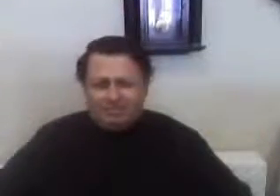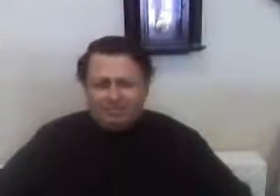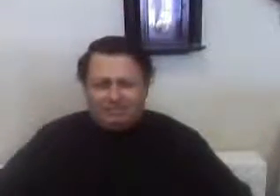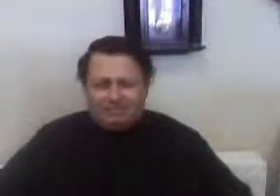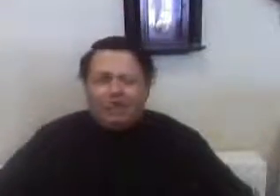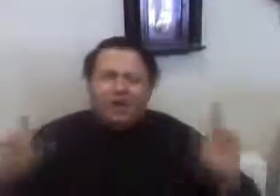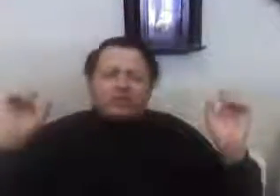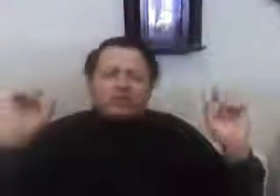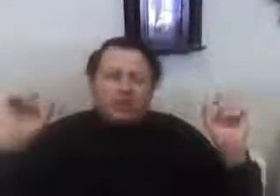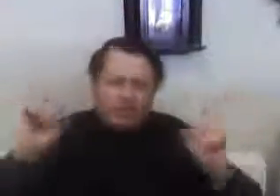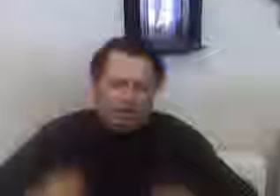They are shrinking.